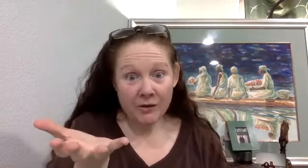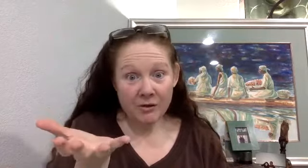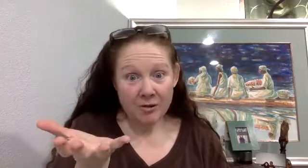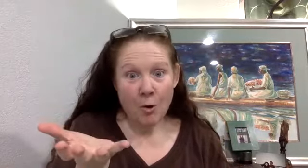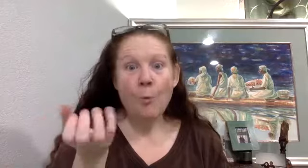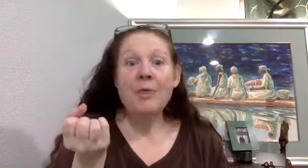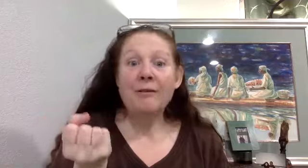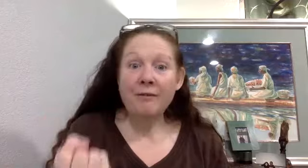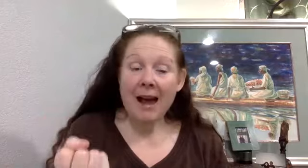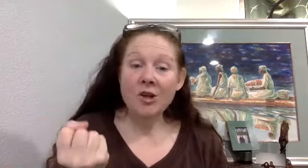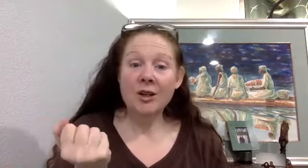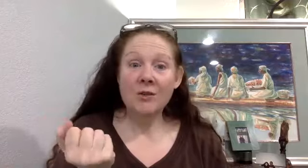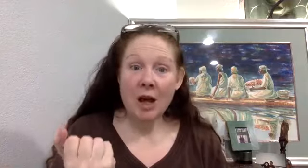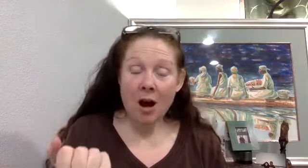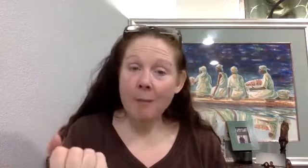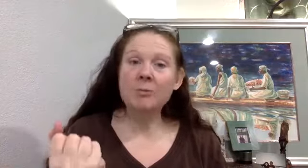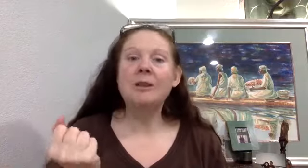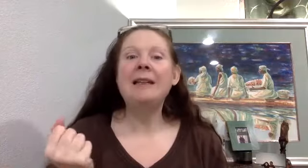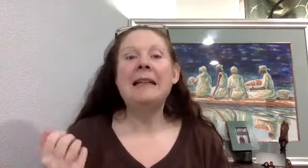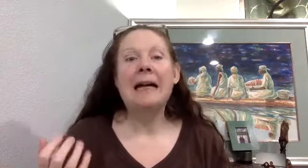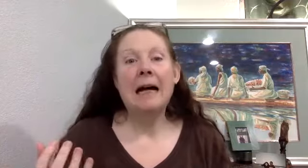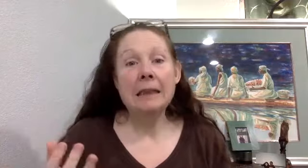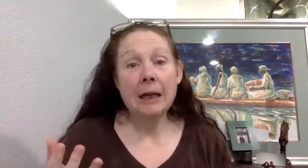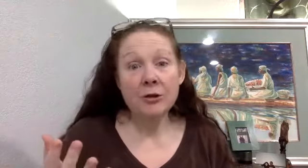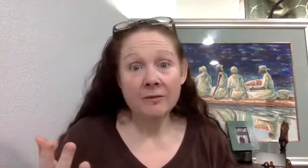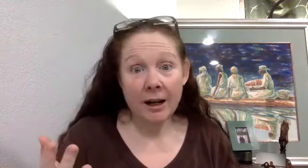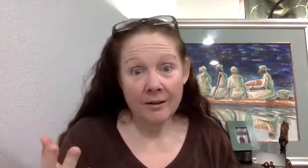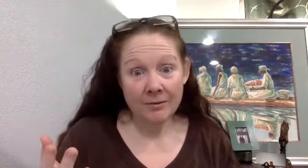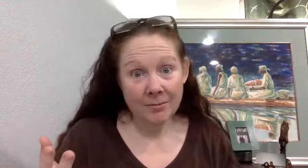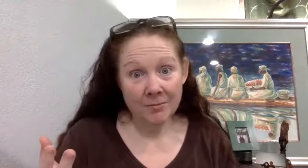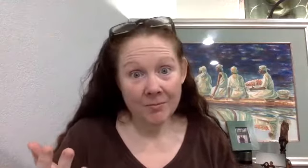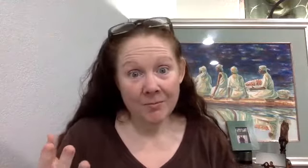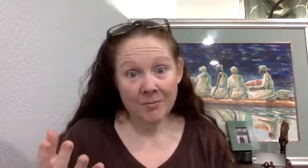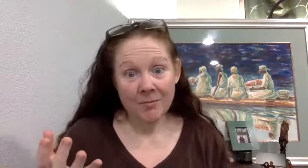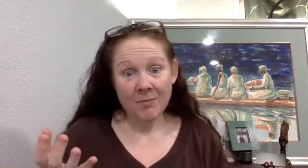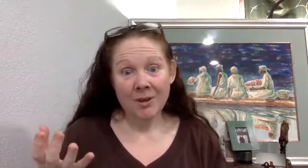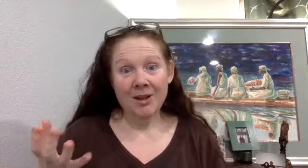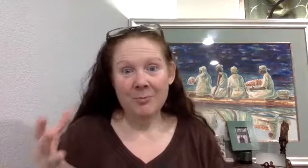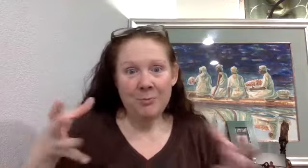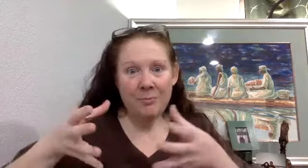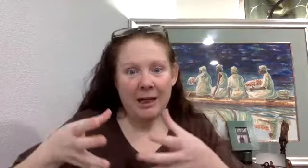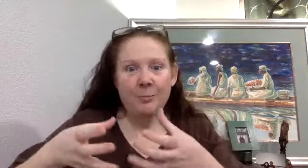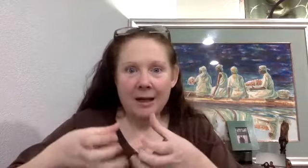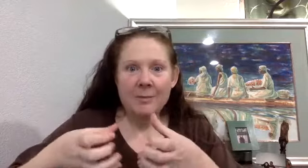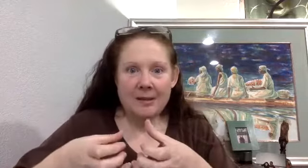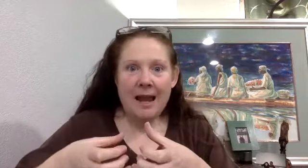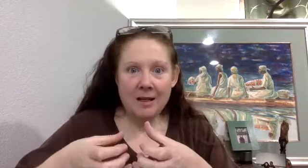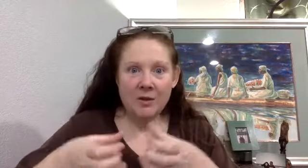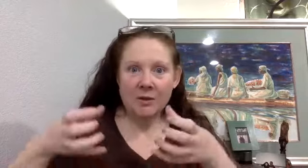when the fascia is not optimally electrified. The medium becomes dense. So